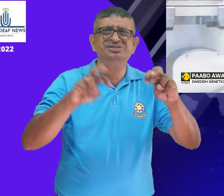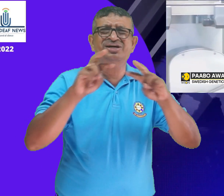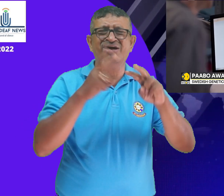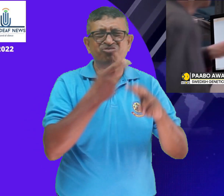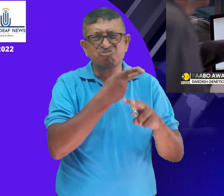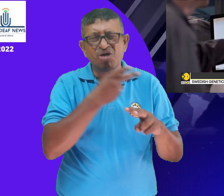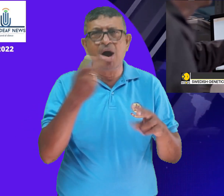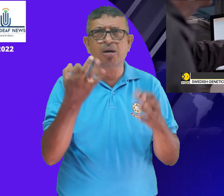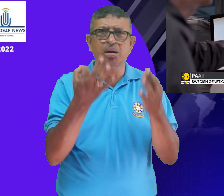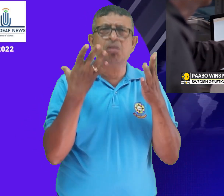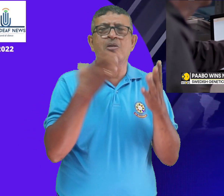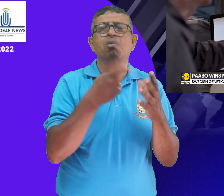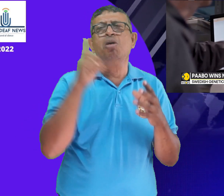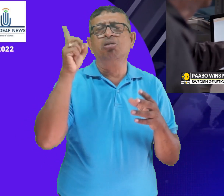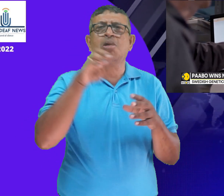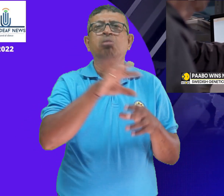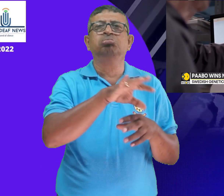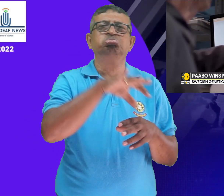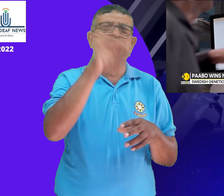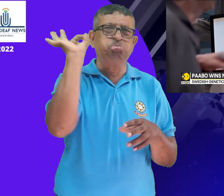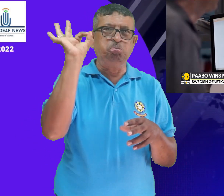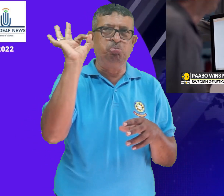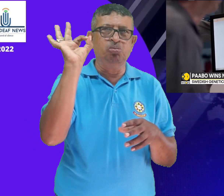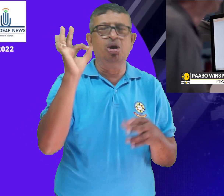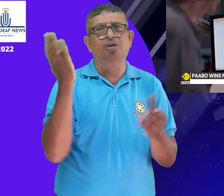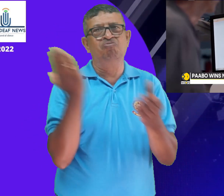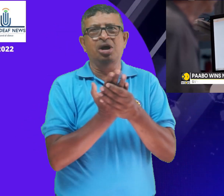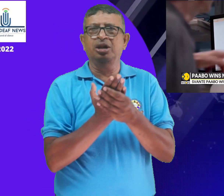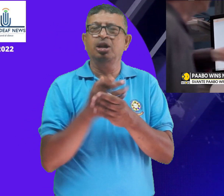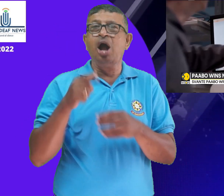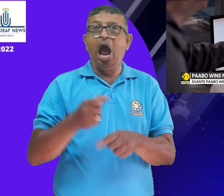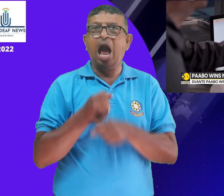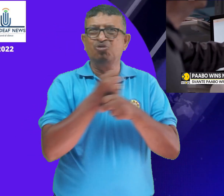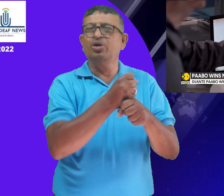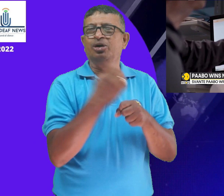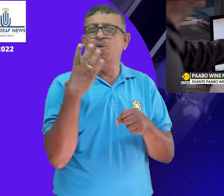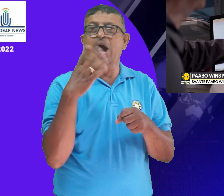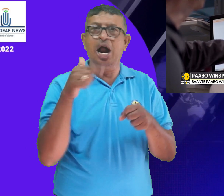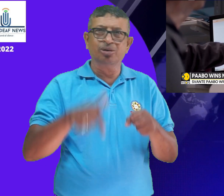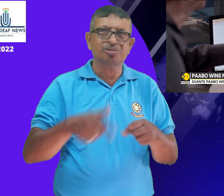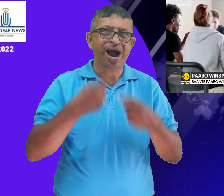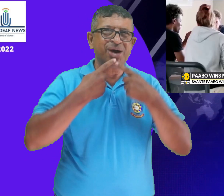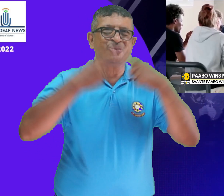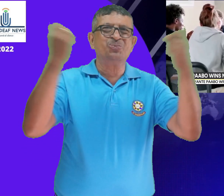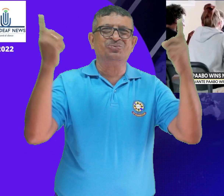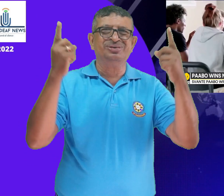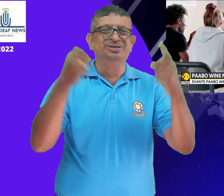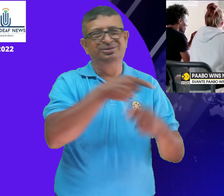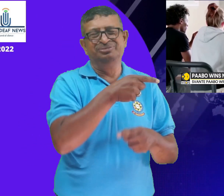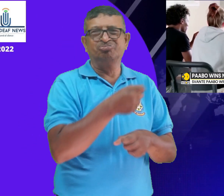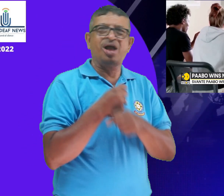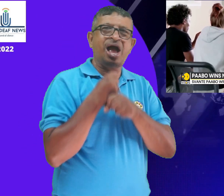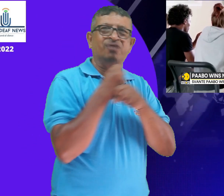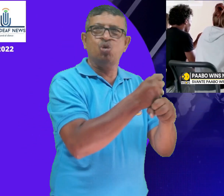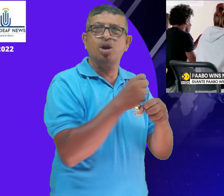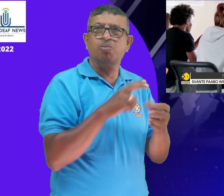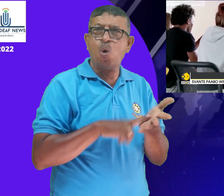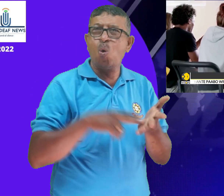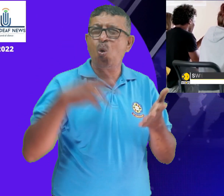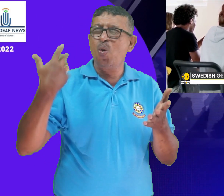genome. This research, once considered impossible, showed that certain genes of Neanderthal origin are preserved in the genomes